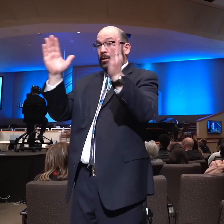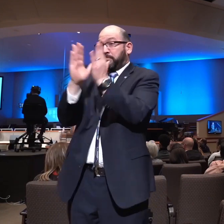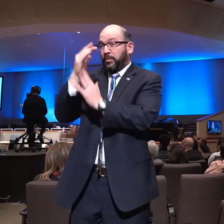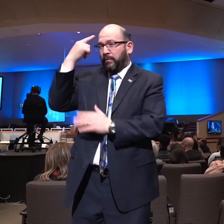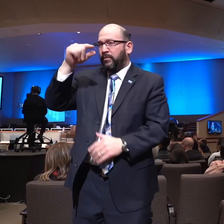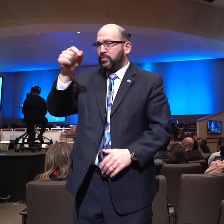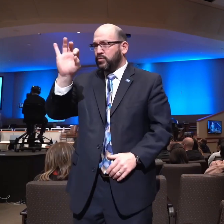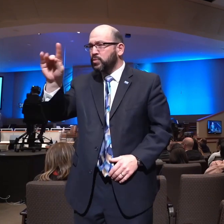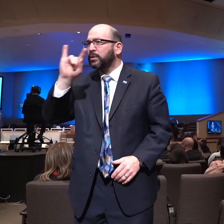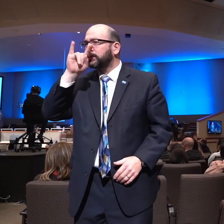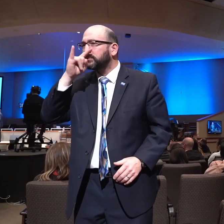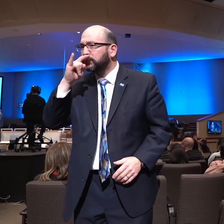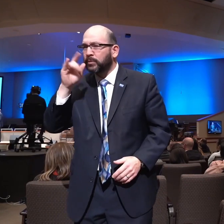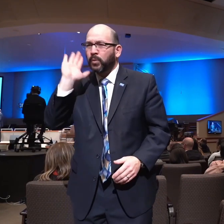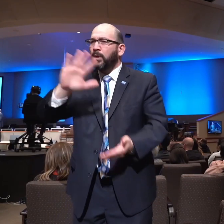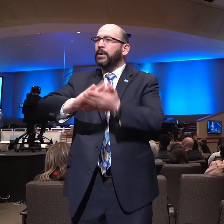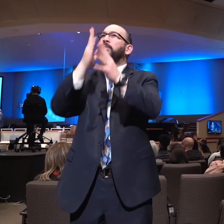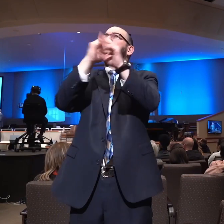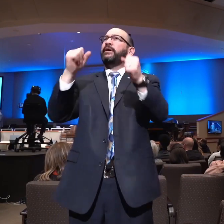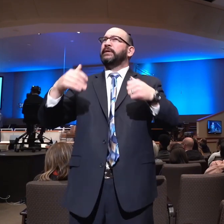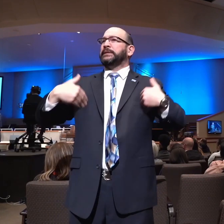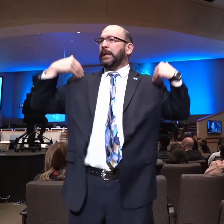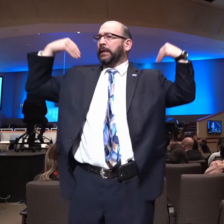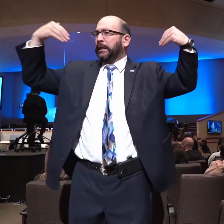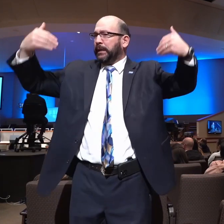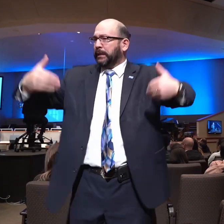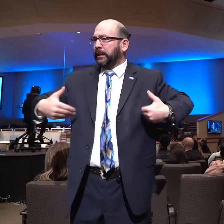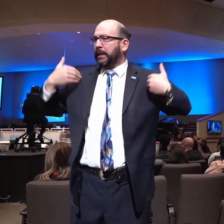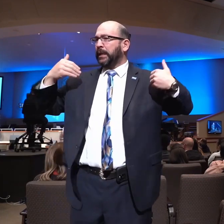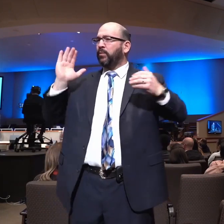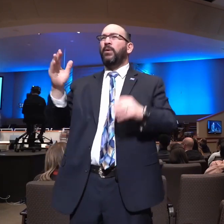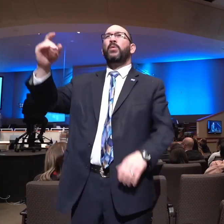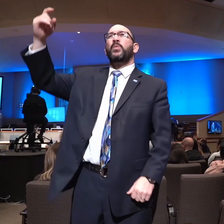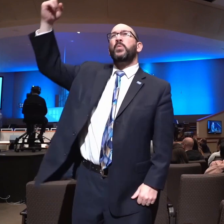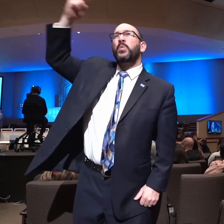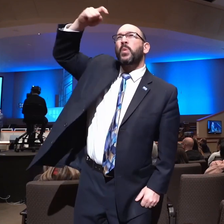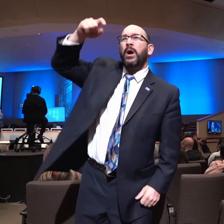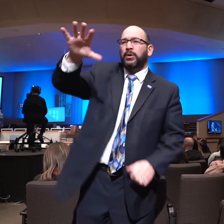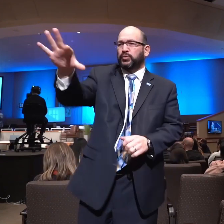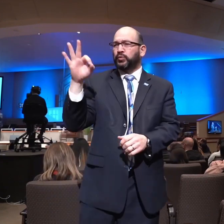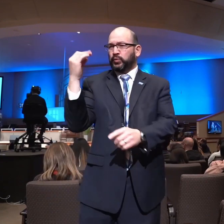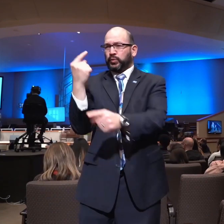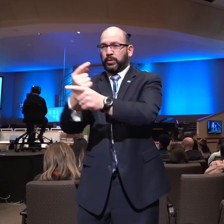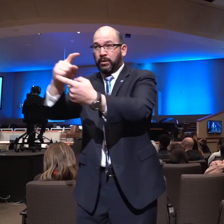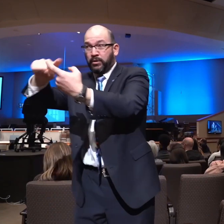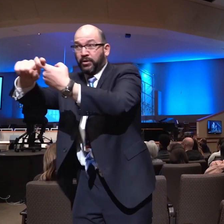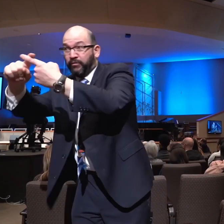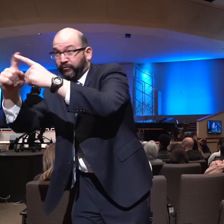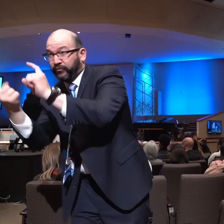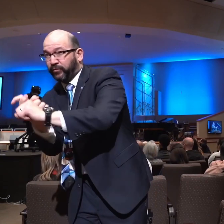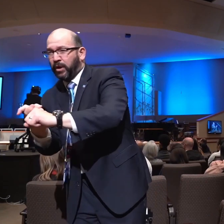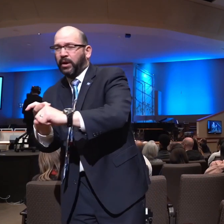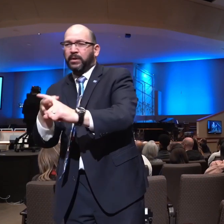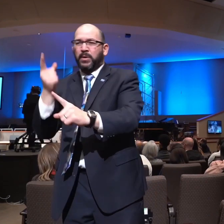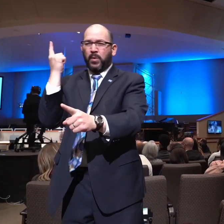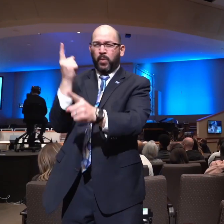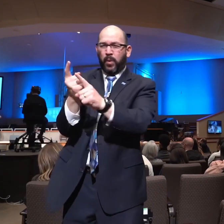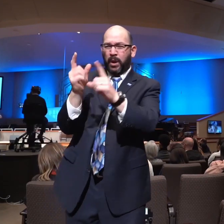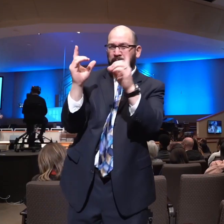age. I pray that they'll one day be wise in their friendships and in their dating and in their marriage. I pray for that